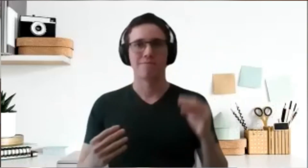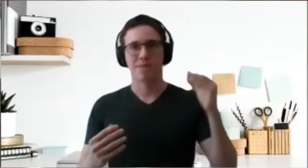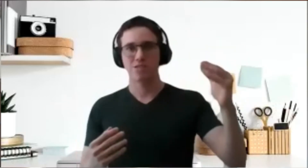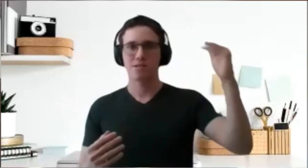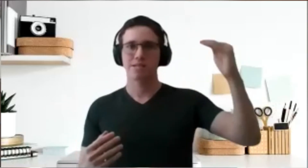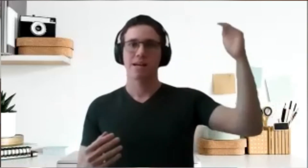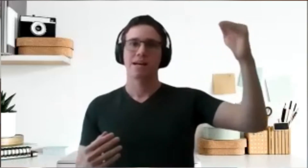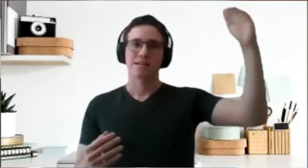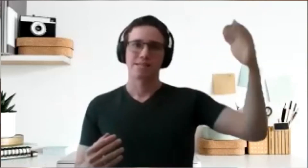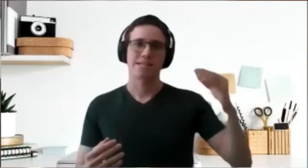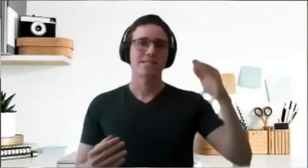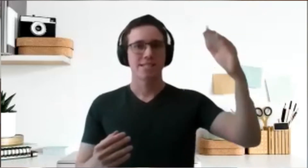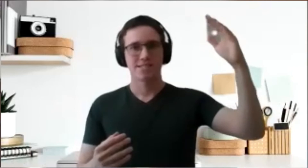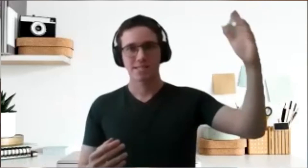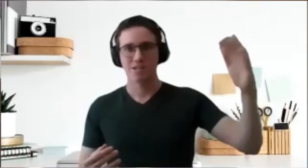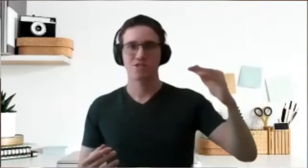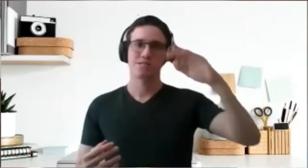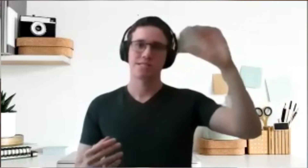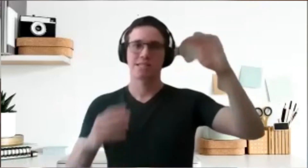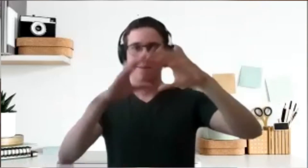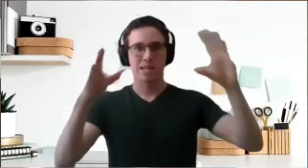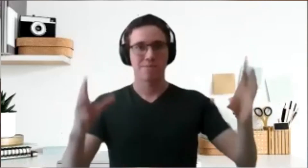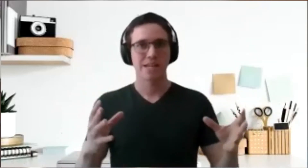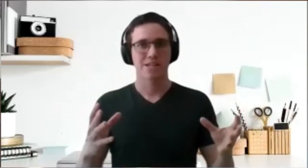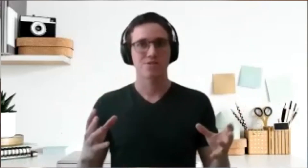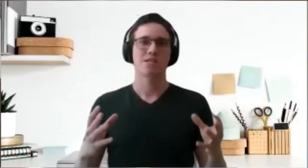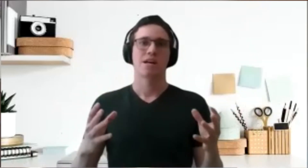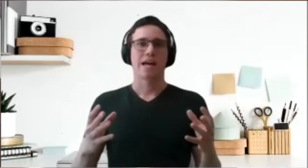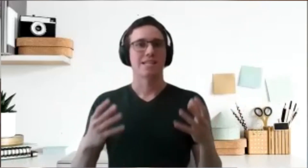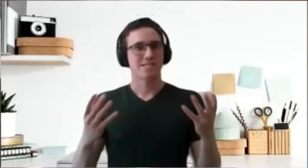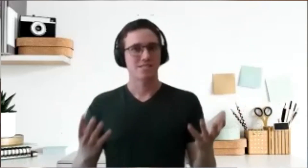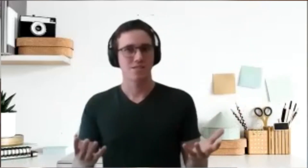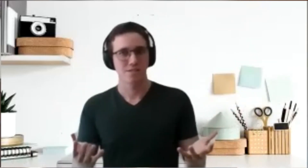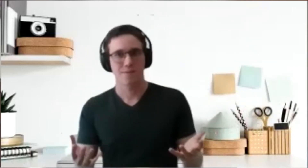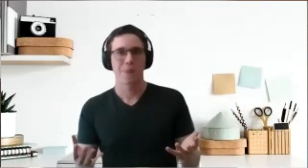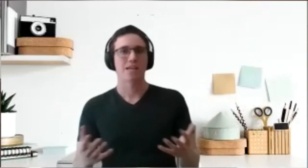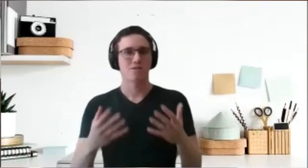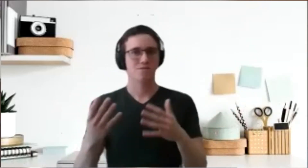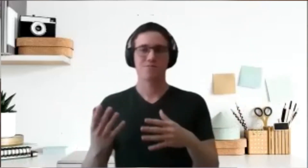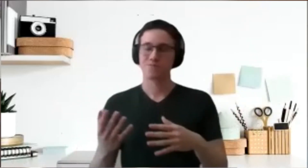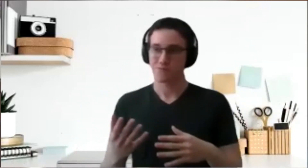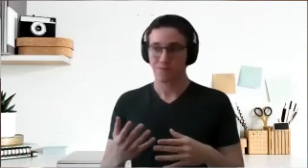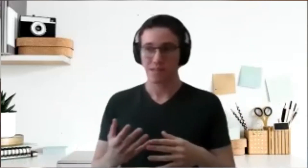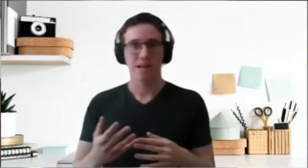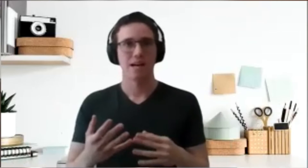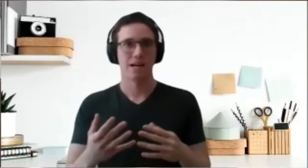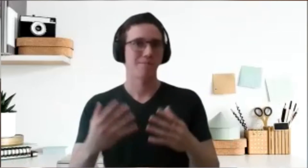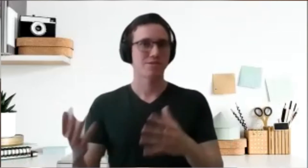I'm naturally leading the discussions and the implementations, and this is good. And also in personal